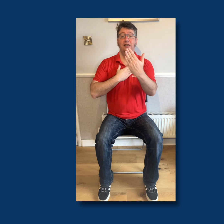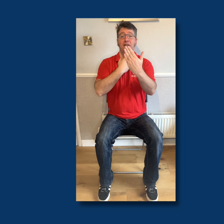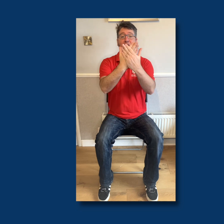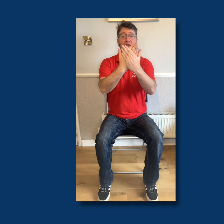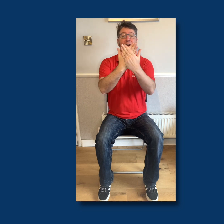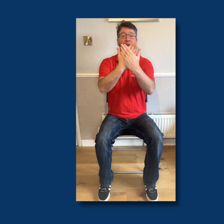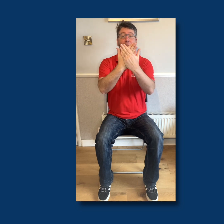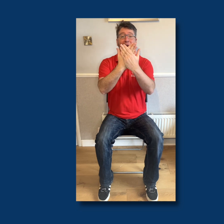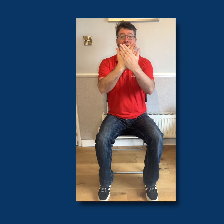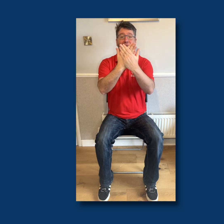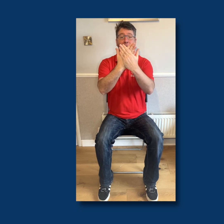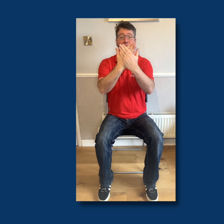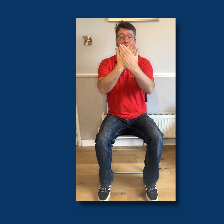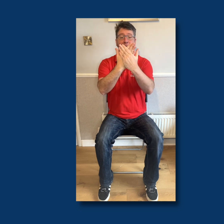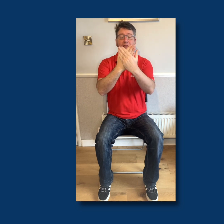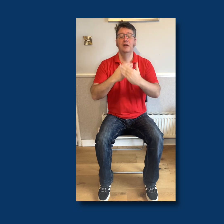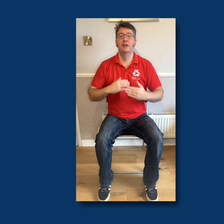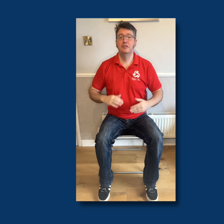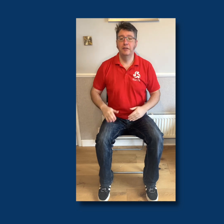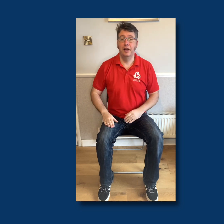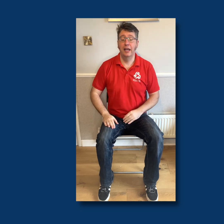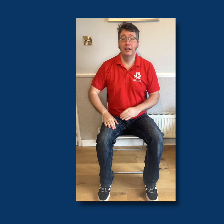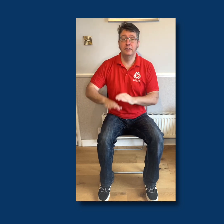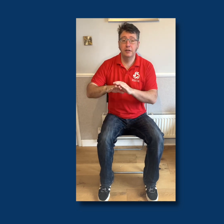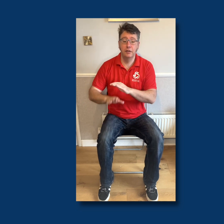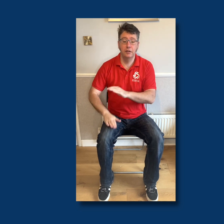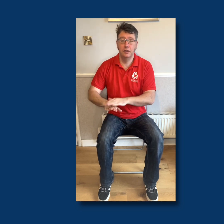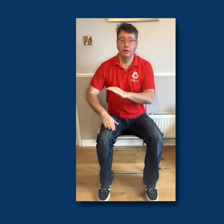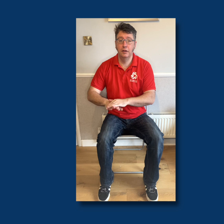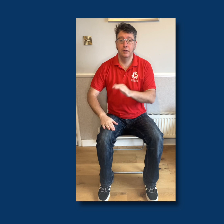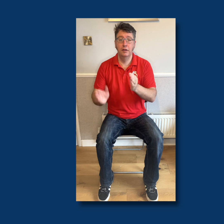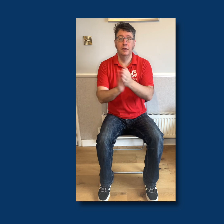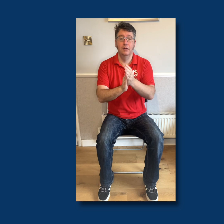and back clap. So then I get... get...